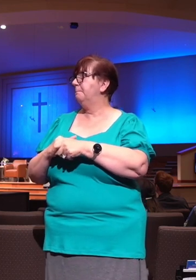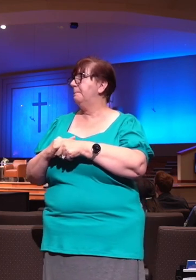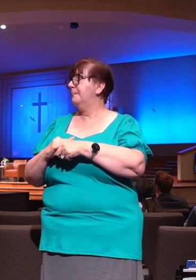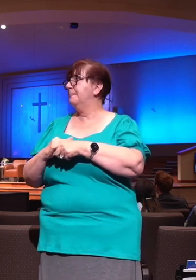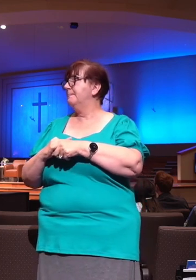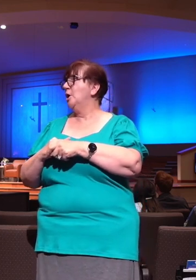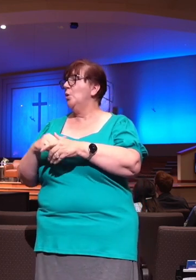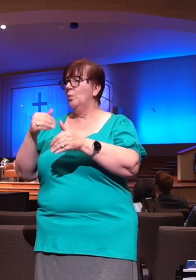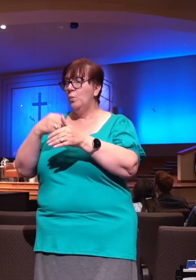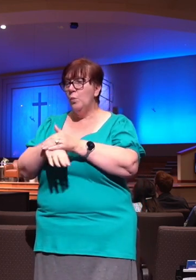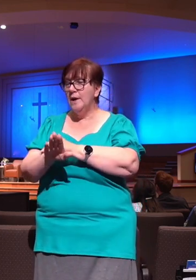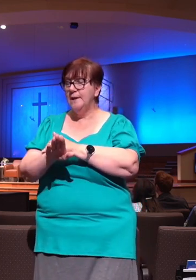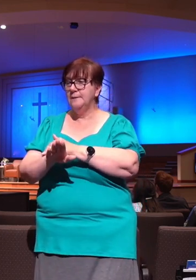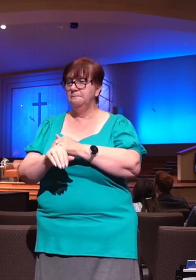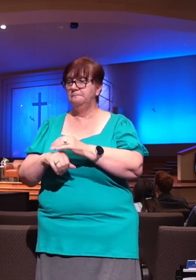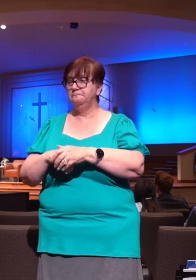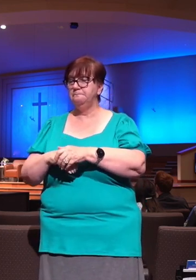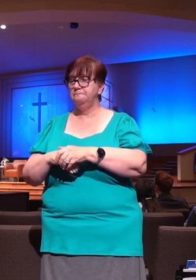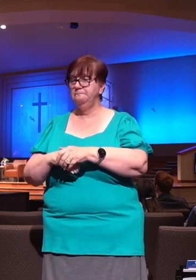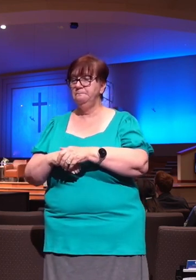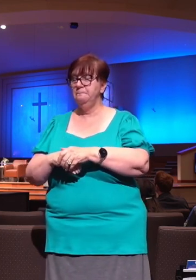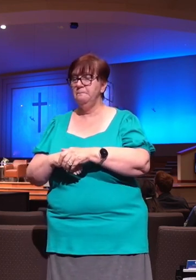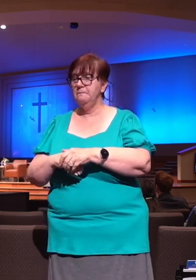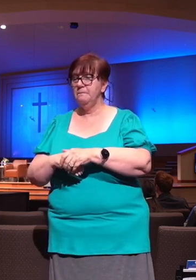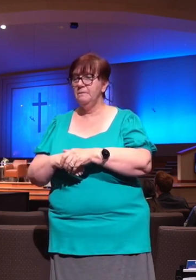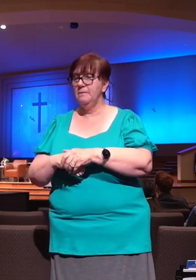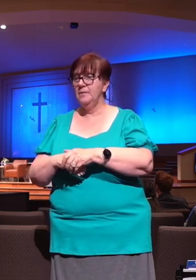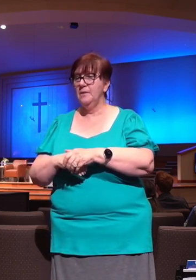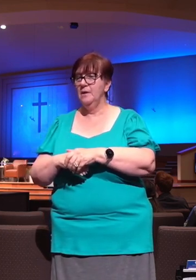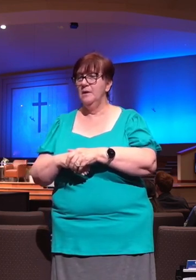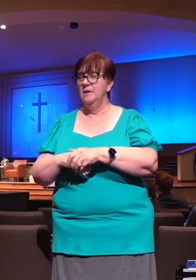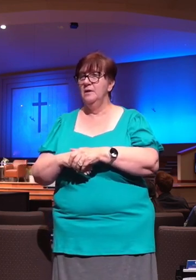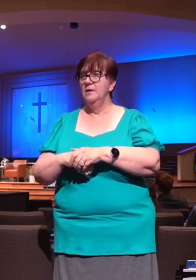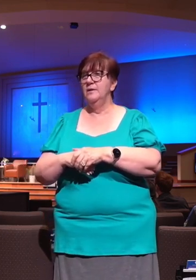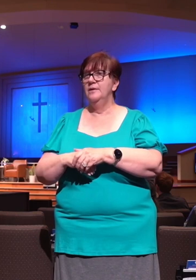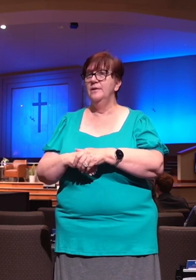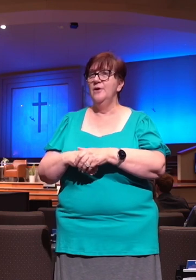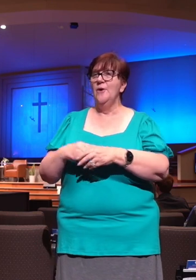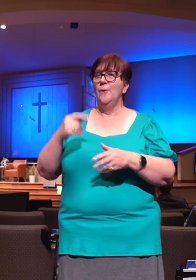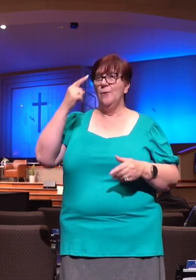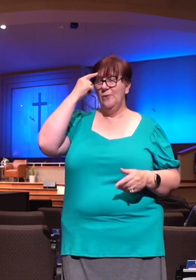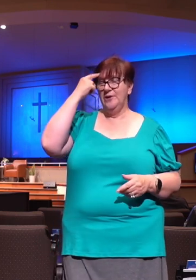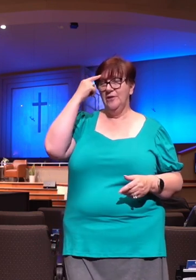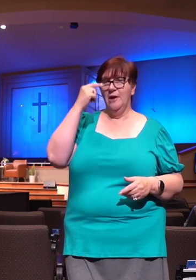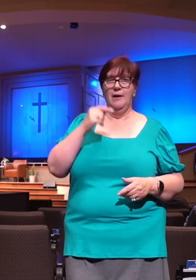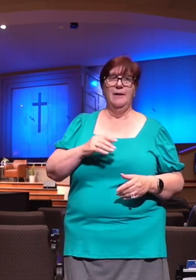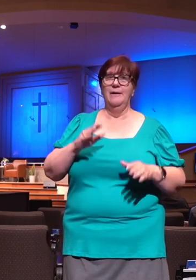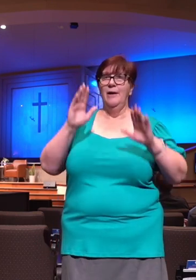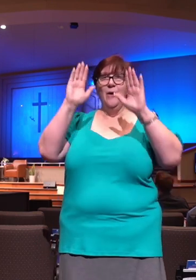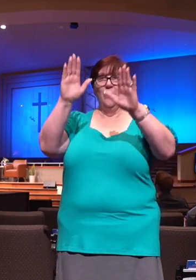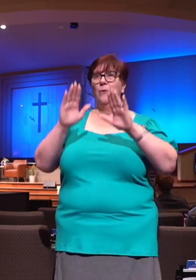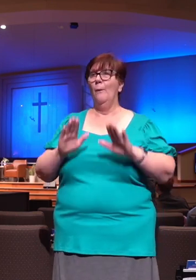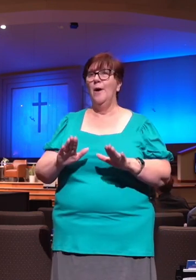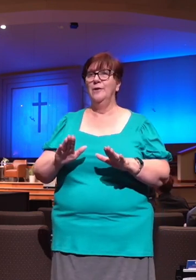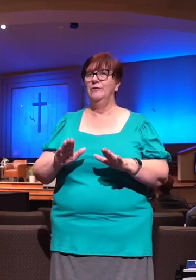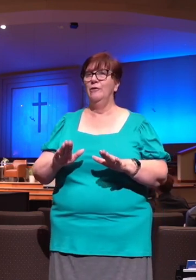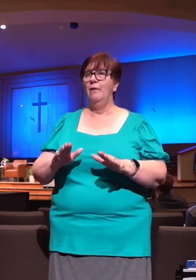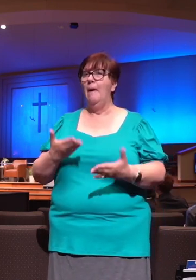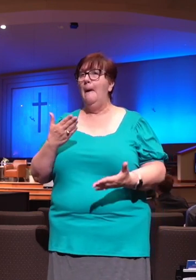And my brother and I, we actually made the joke, this must be what heaven's like. Because you hear about it, it's described, and it's one of those places